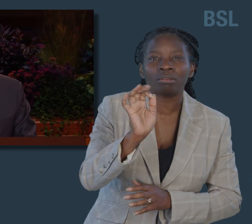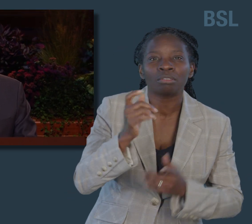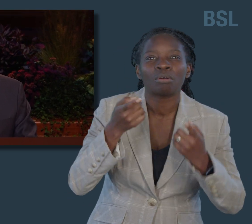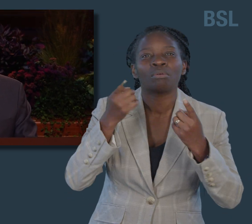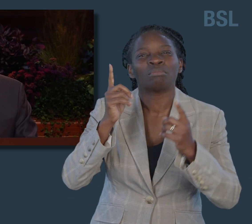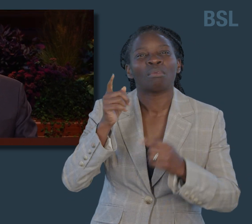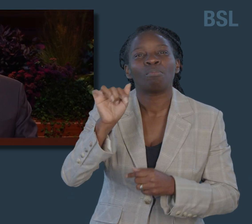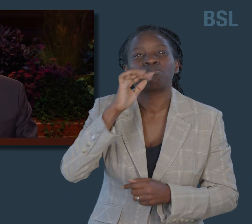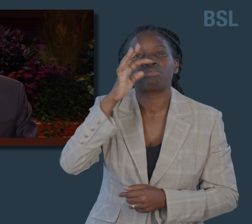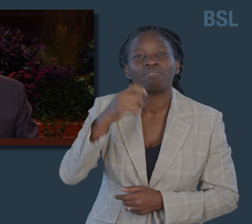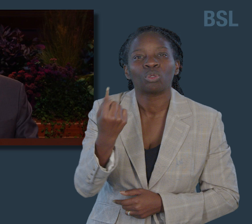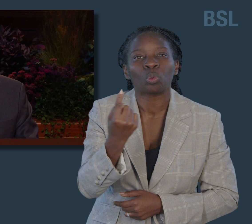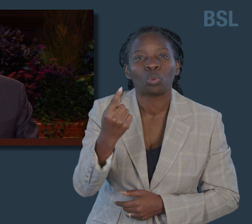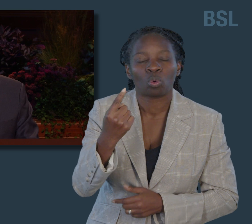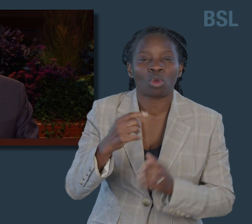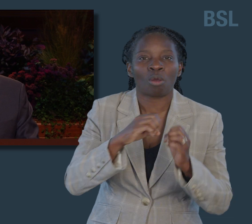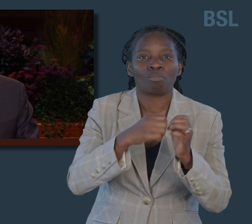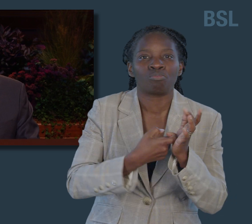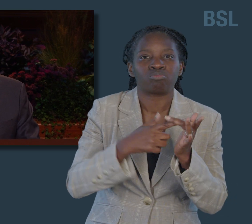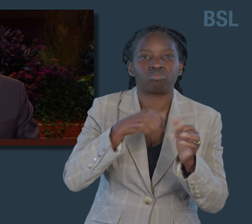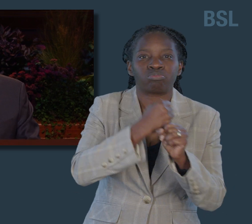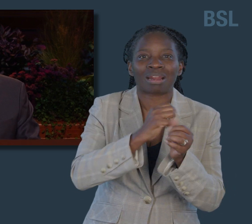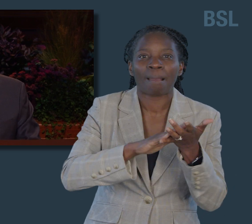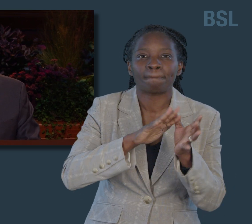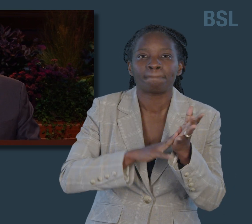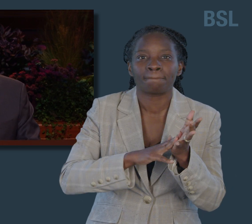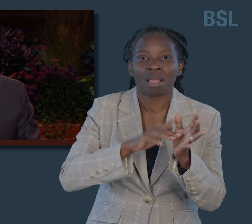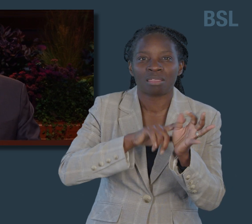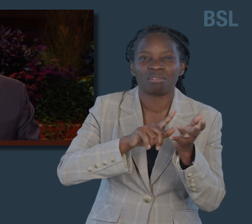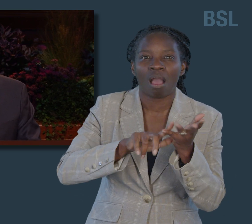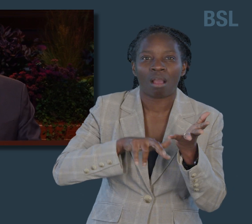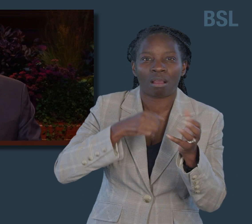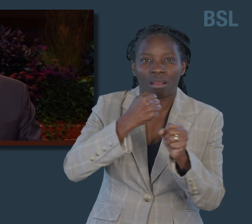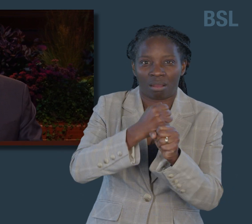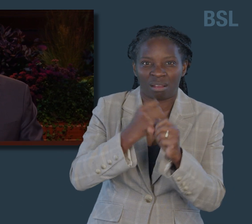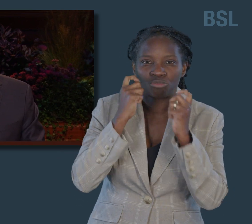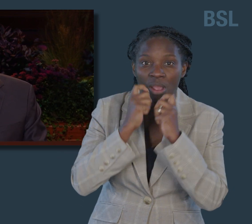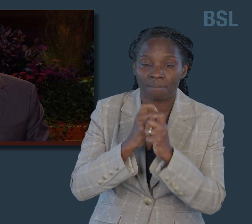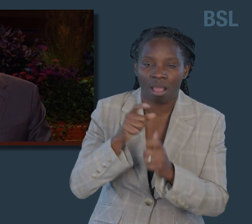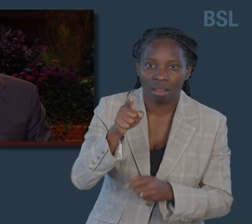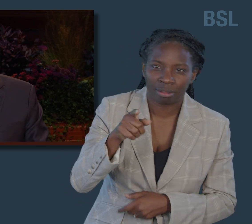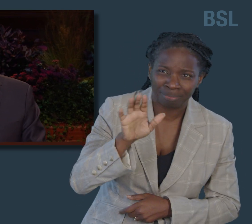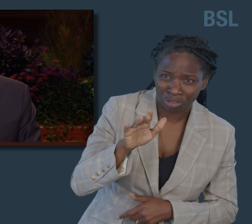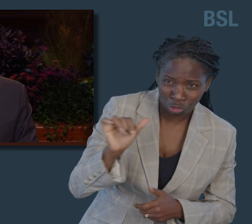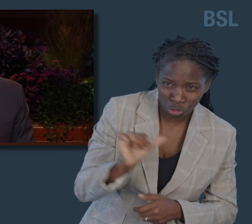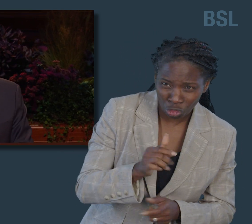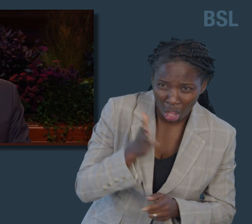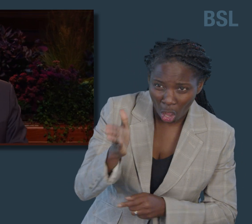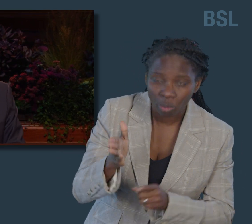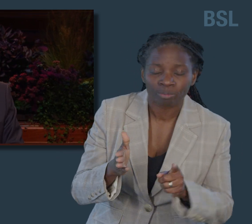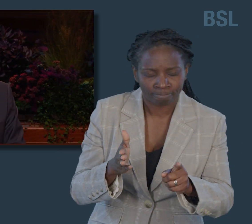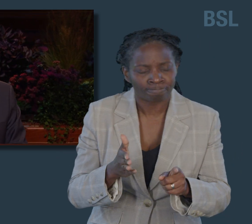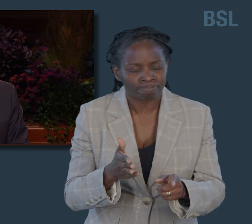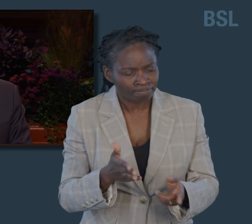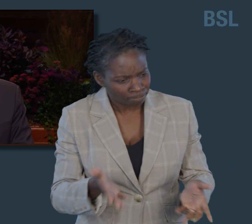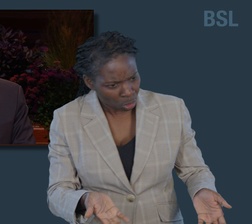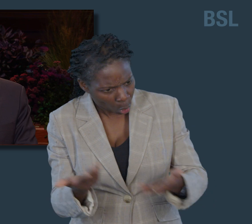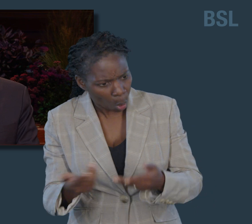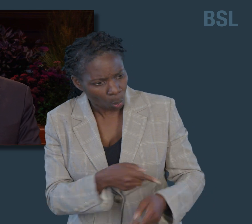encouraged her to go. Despite the great difficulty and her personal reluctance, she successfully made the